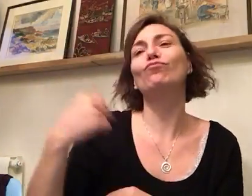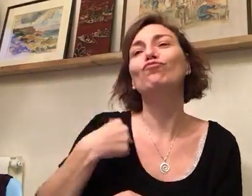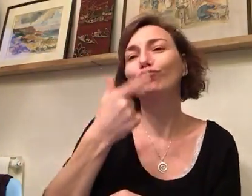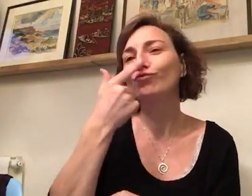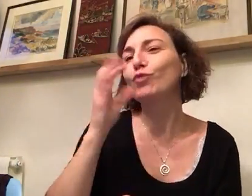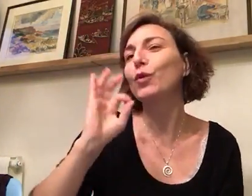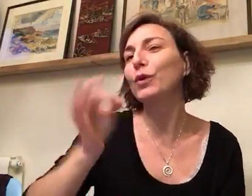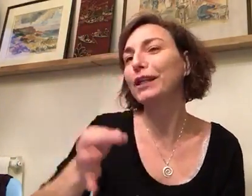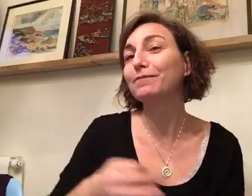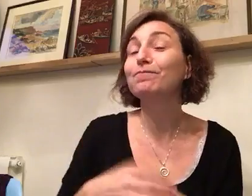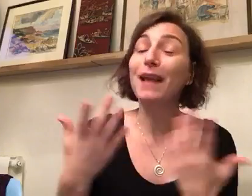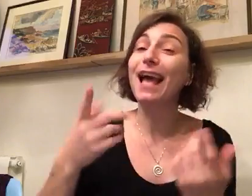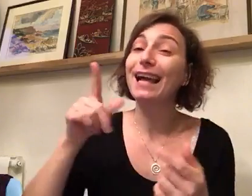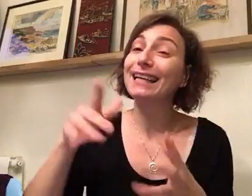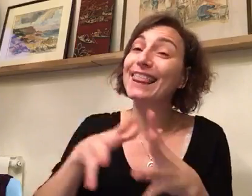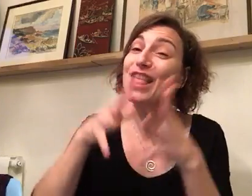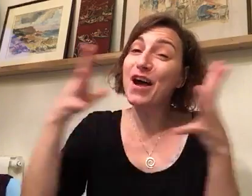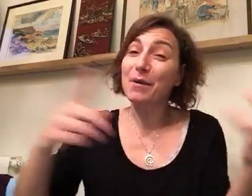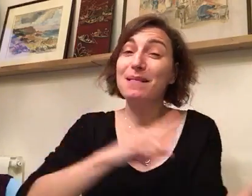This was your my